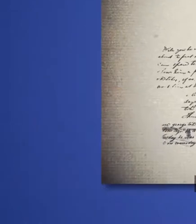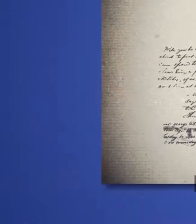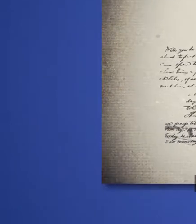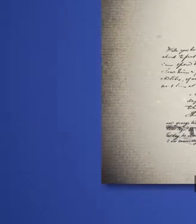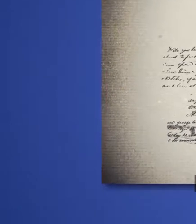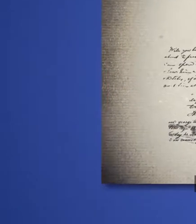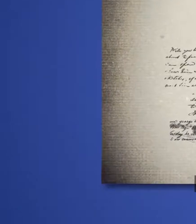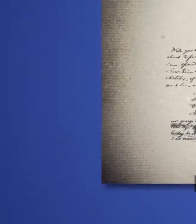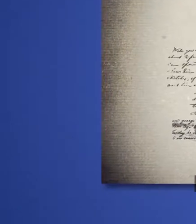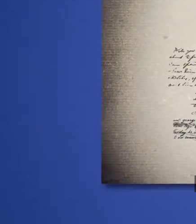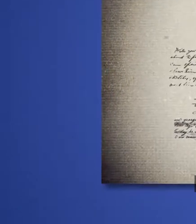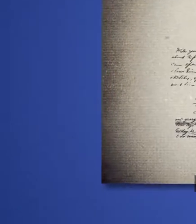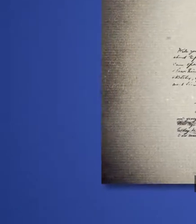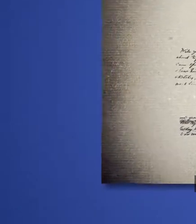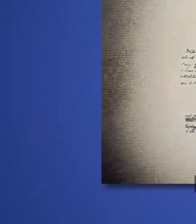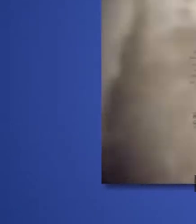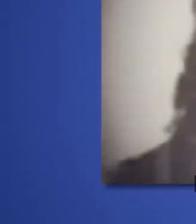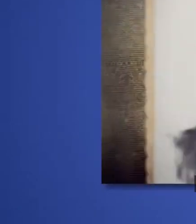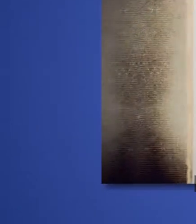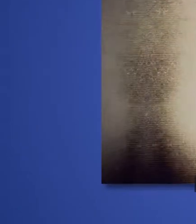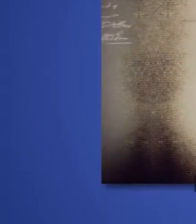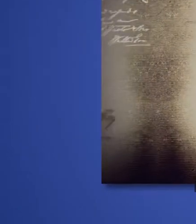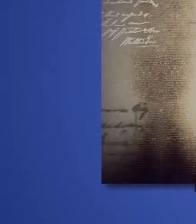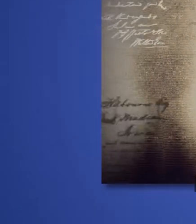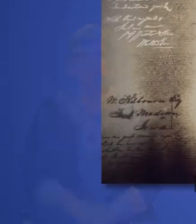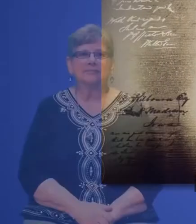Important Leaders in ASDB's History